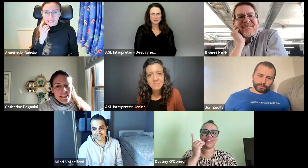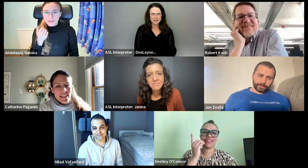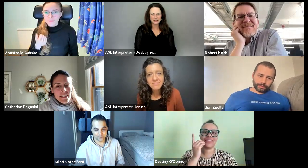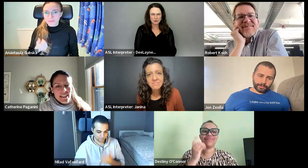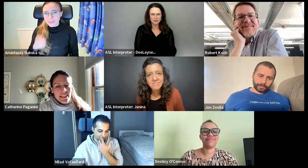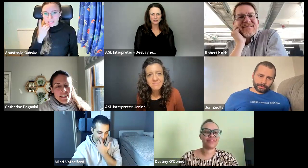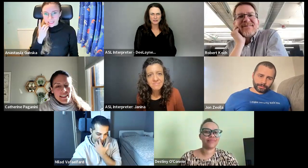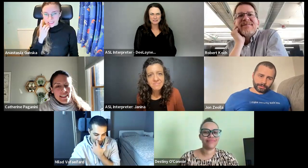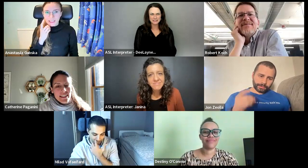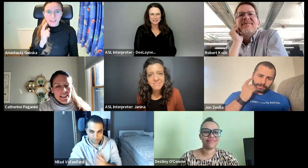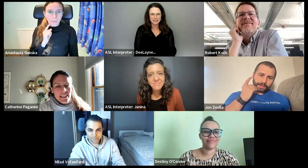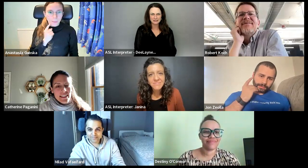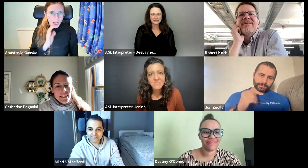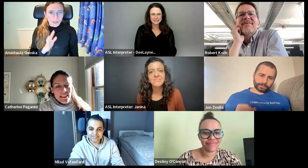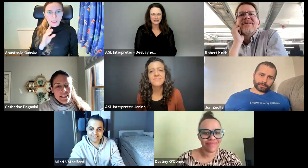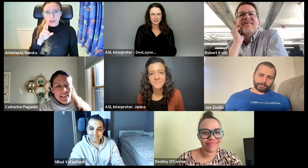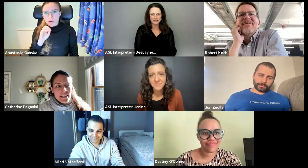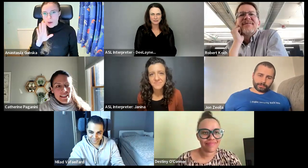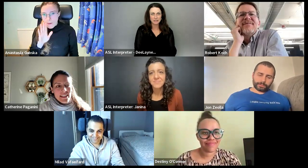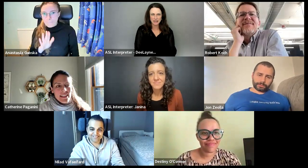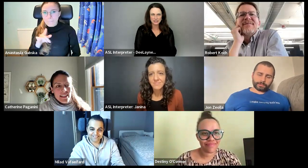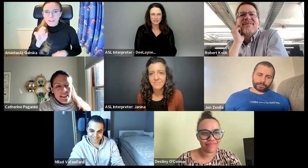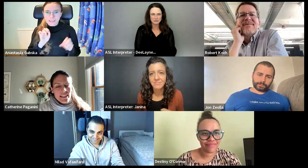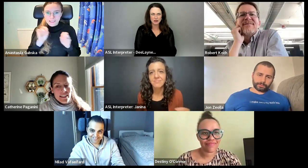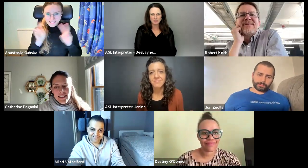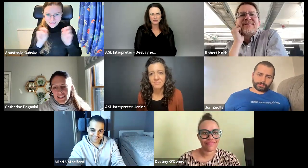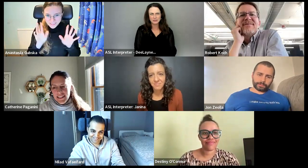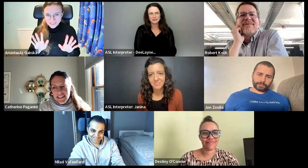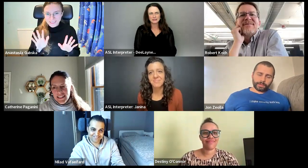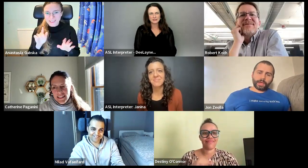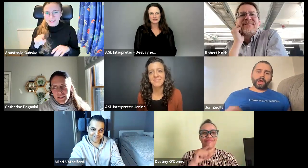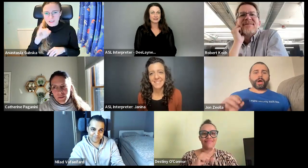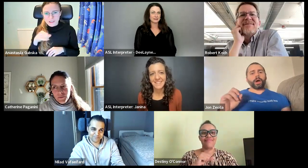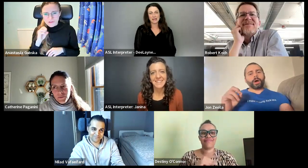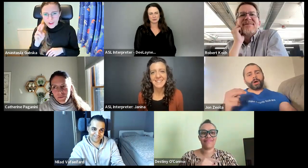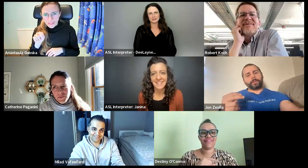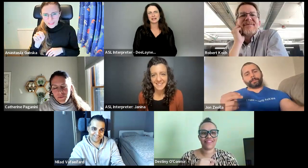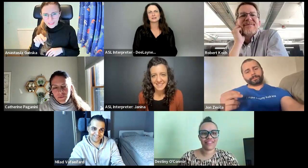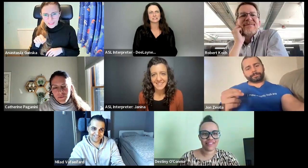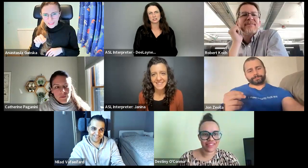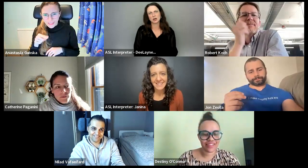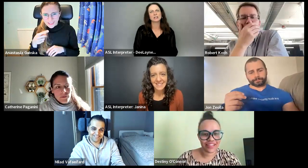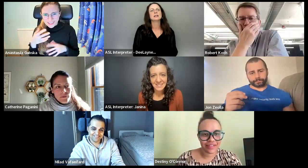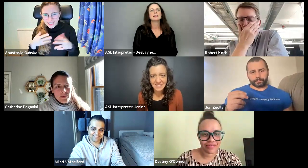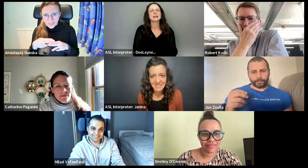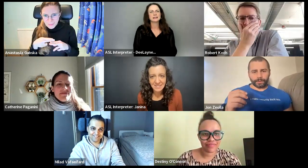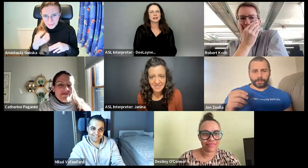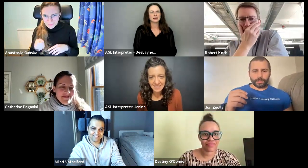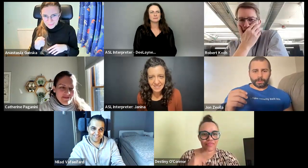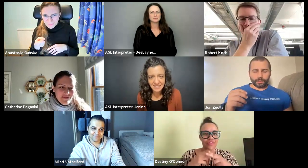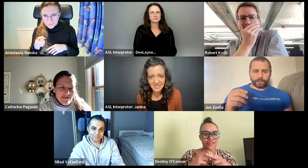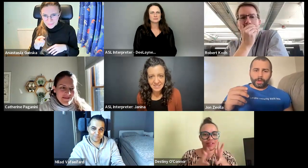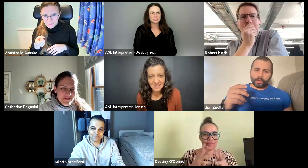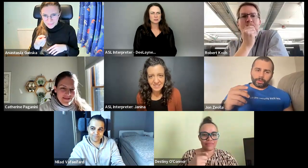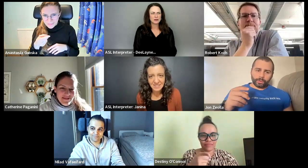I have, I've been signing it wrong. Your name's destiny, like a D like Milad and Rob. And then I've Catherine now as a star. And,